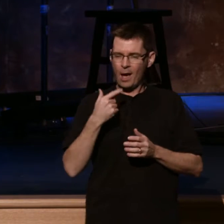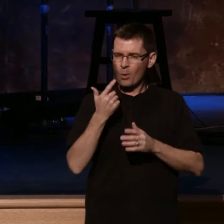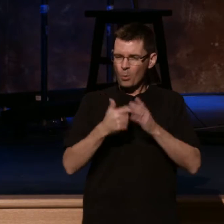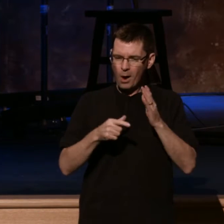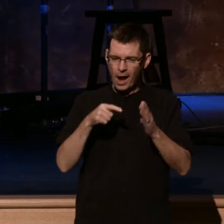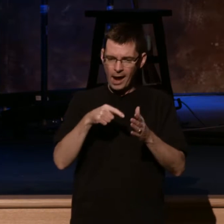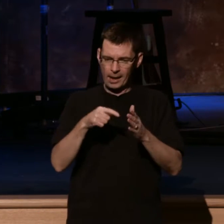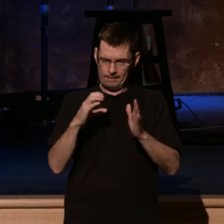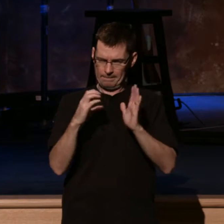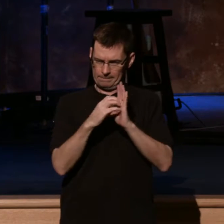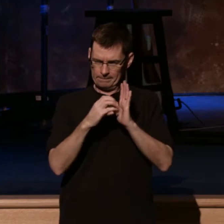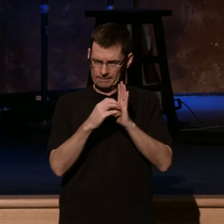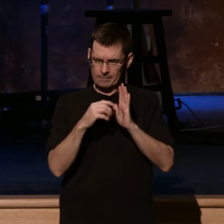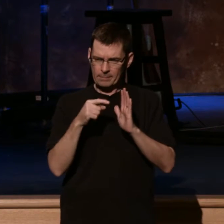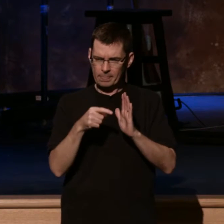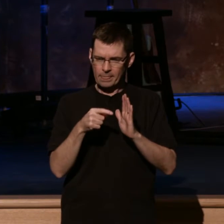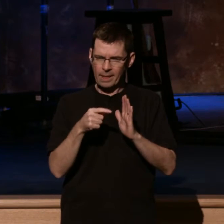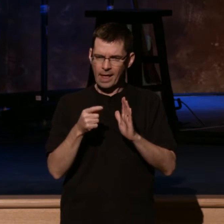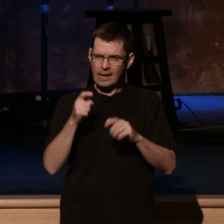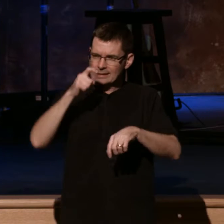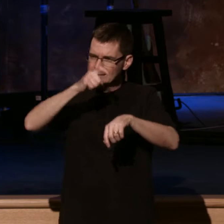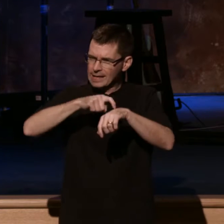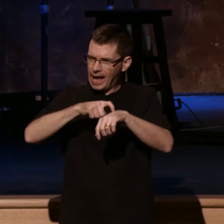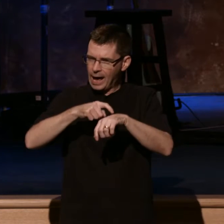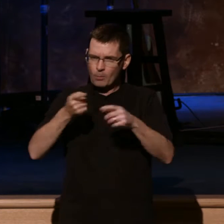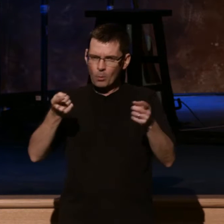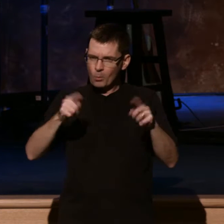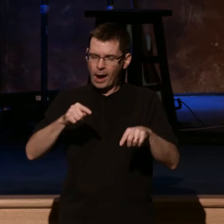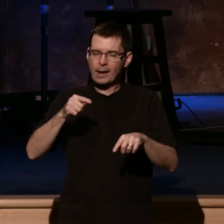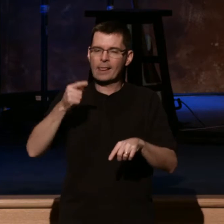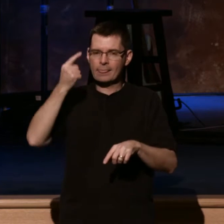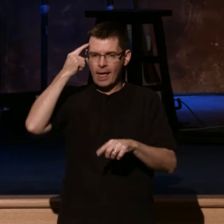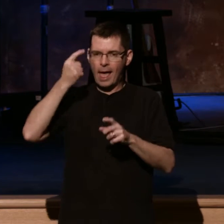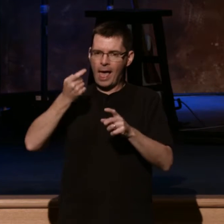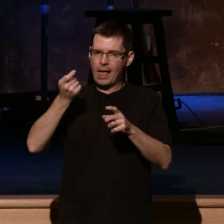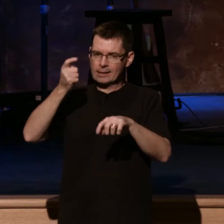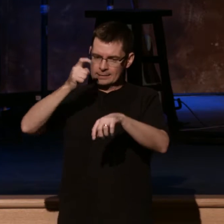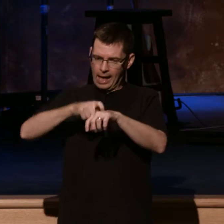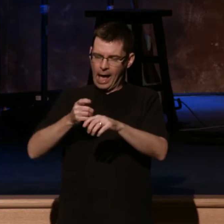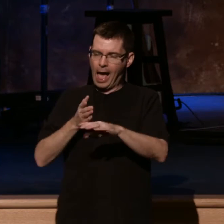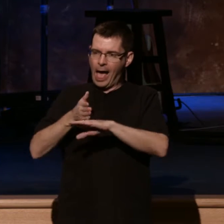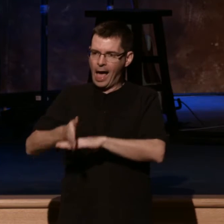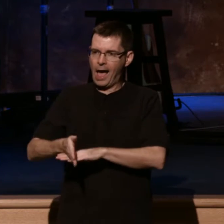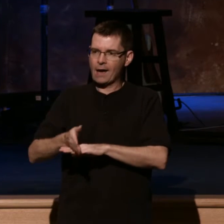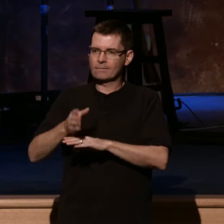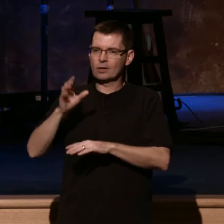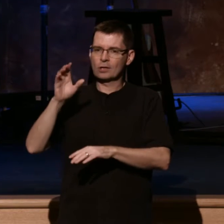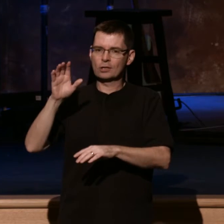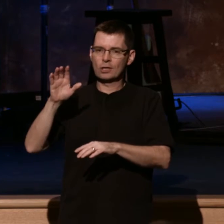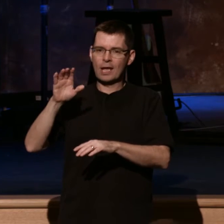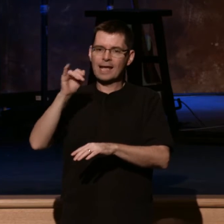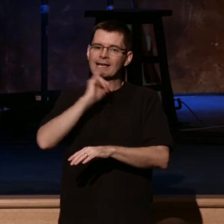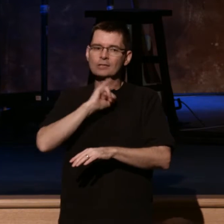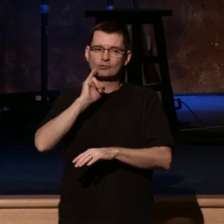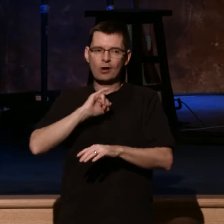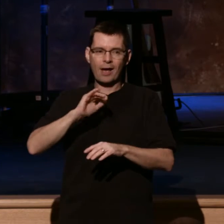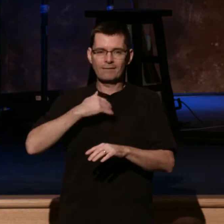it really was after the children of Israel had come back from captivity under Babylon and Assyria, they had settled back after that miracle